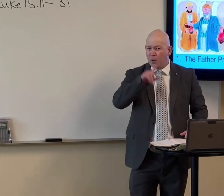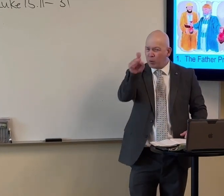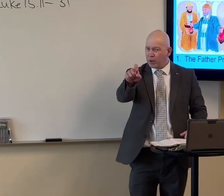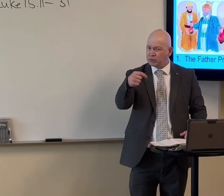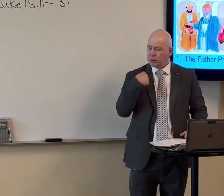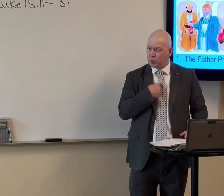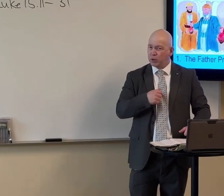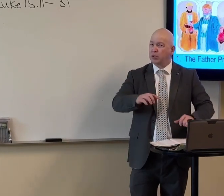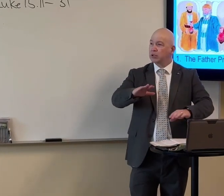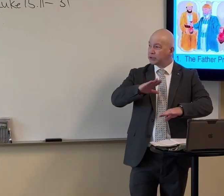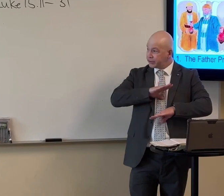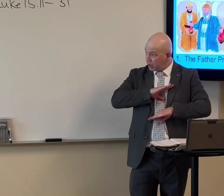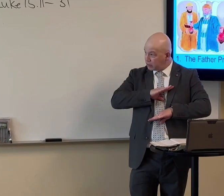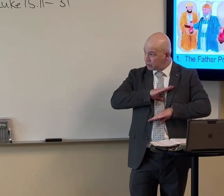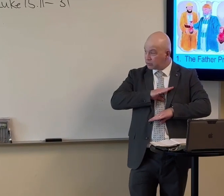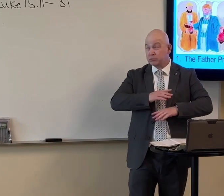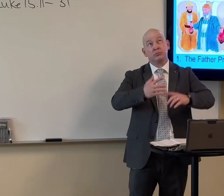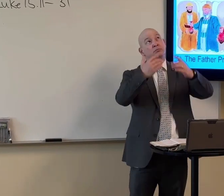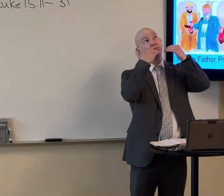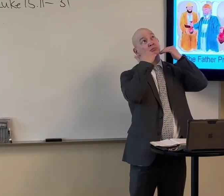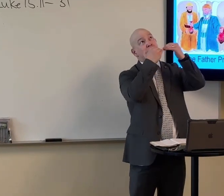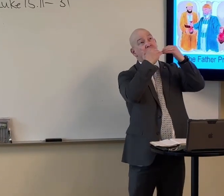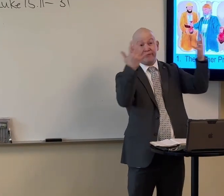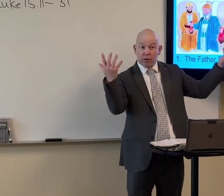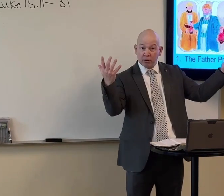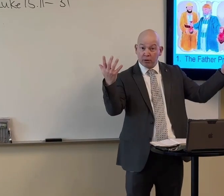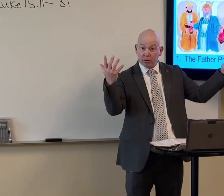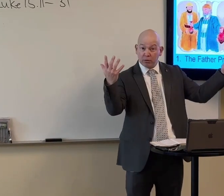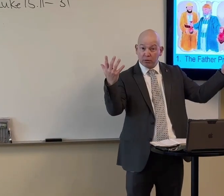So my question, are you satisfied and grateful?